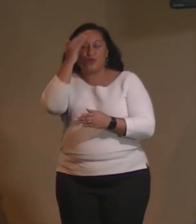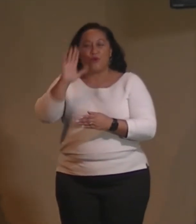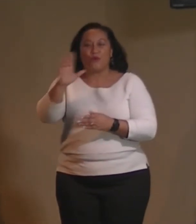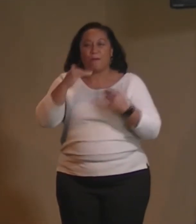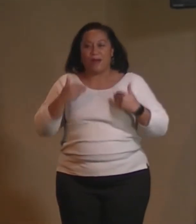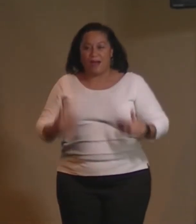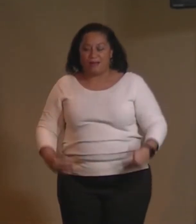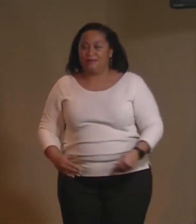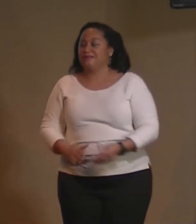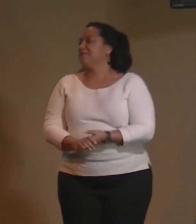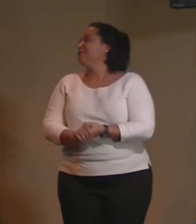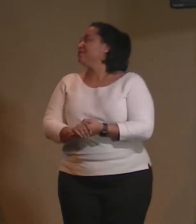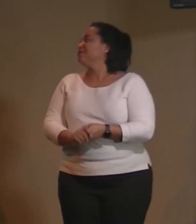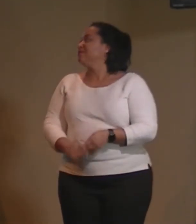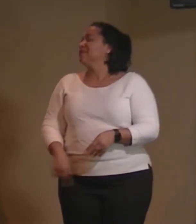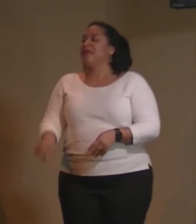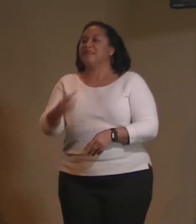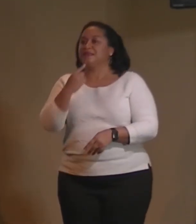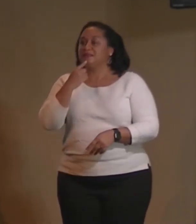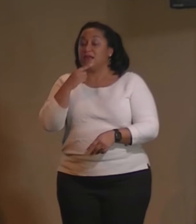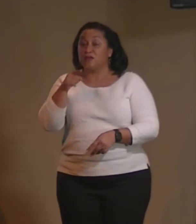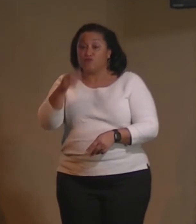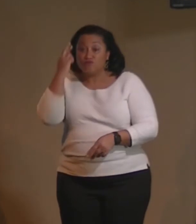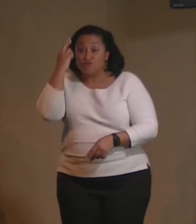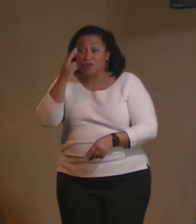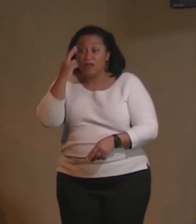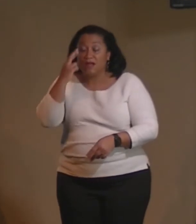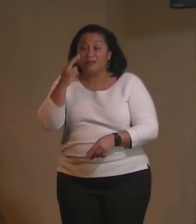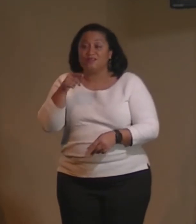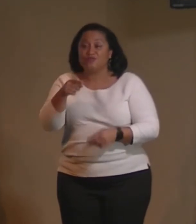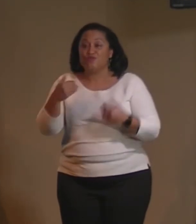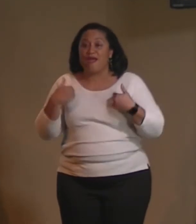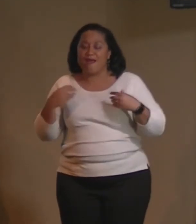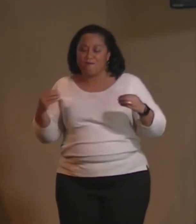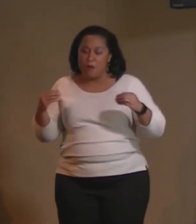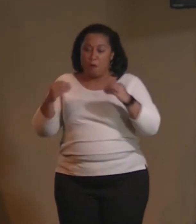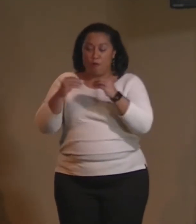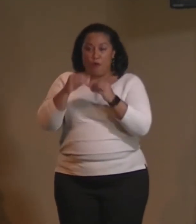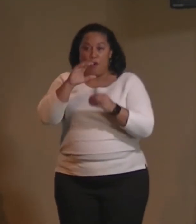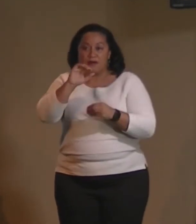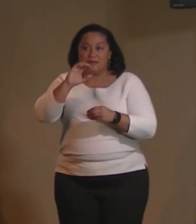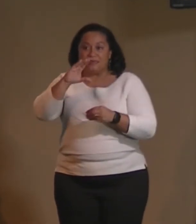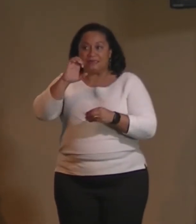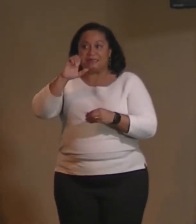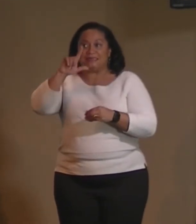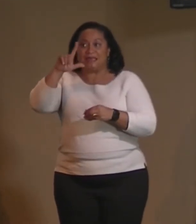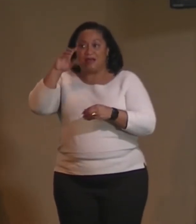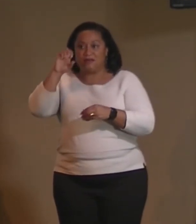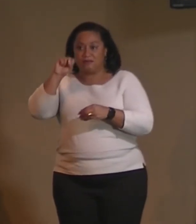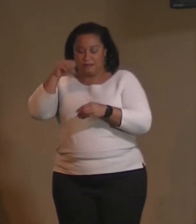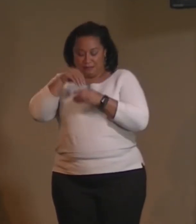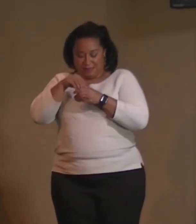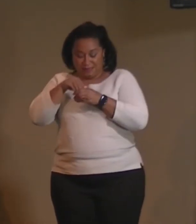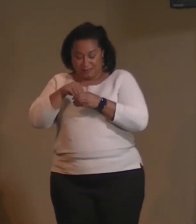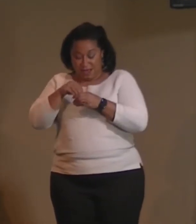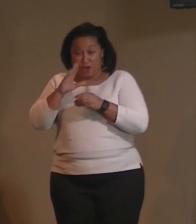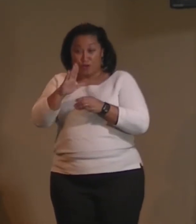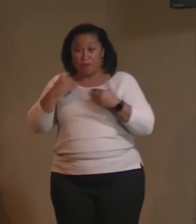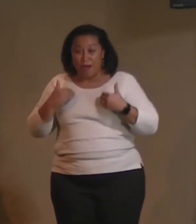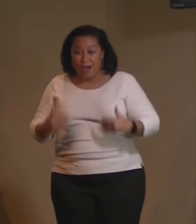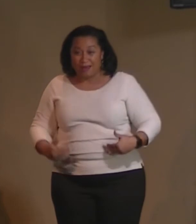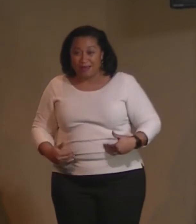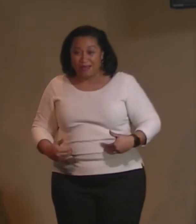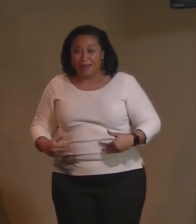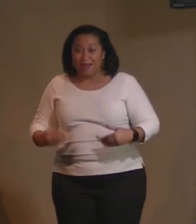And they say, do you realize that you have more cells in your body than there are stars in the known